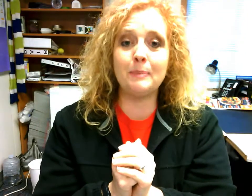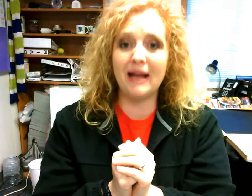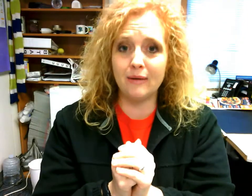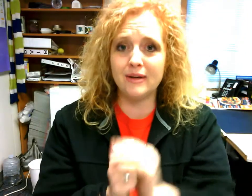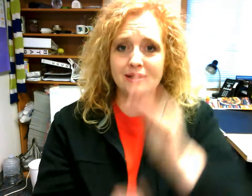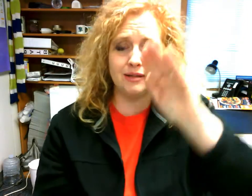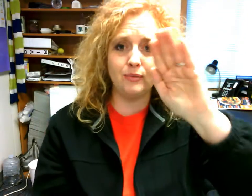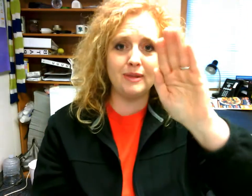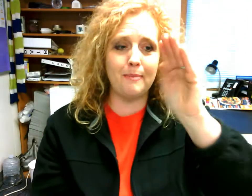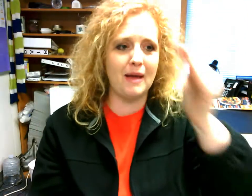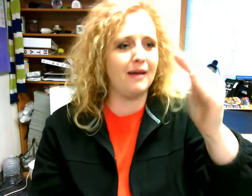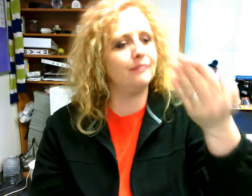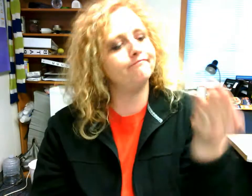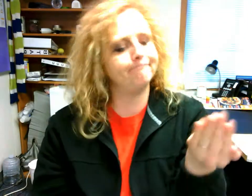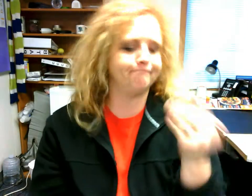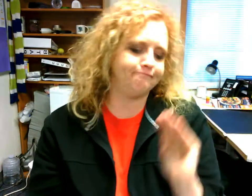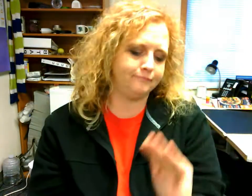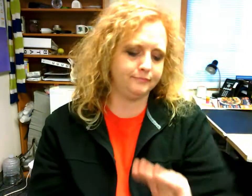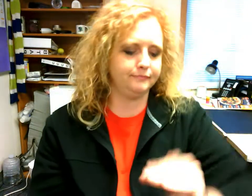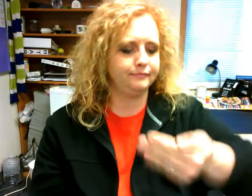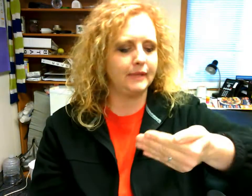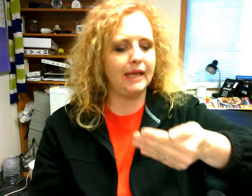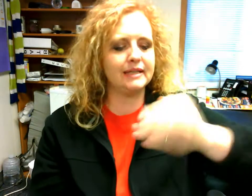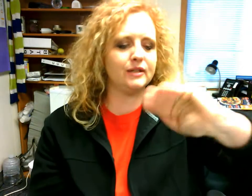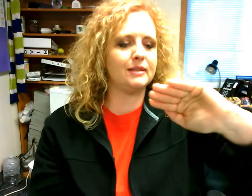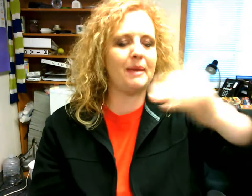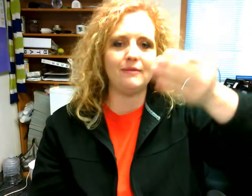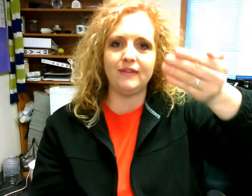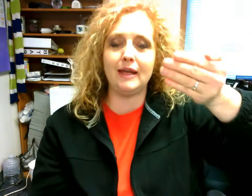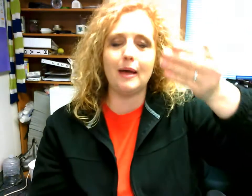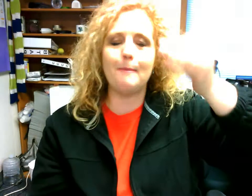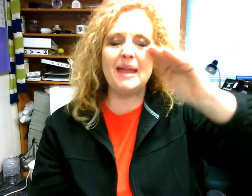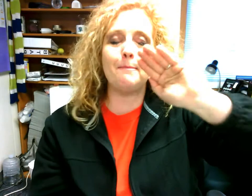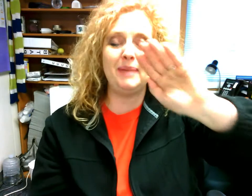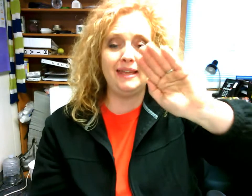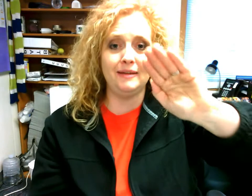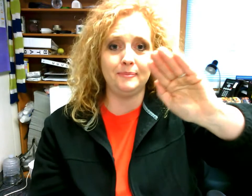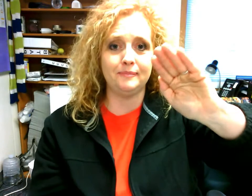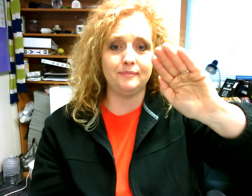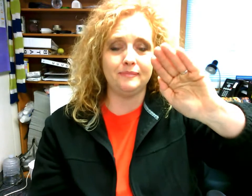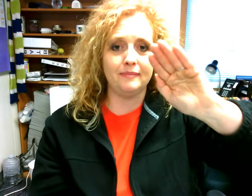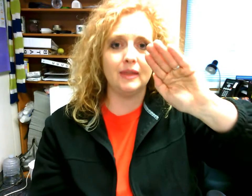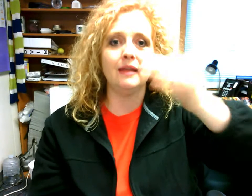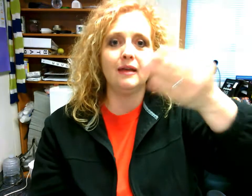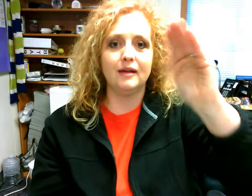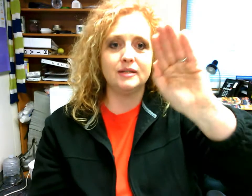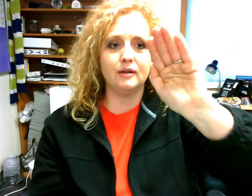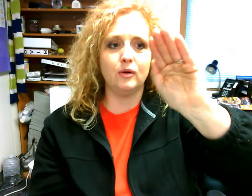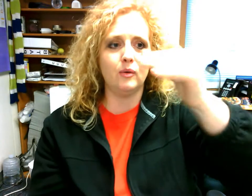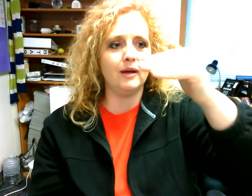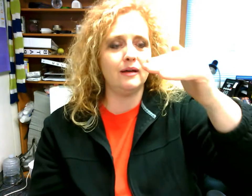pirate with a uh i guess this is a bent v uh bent b so uh